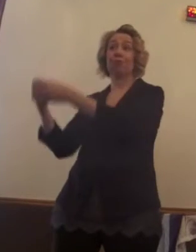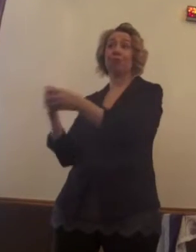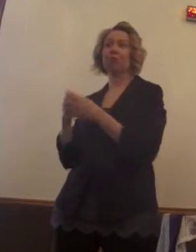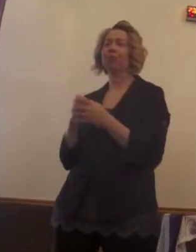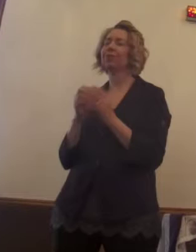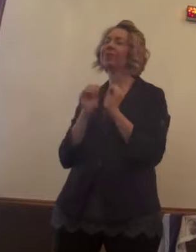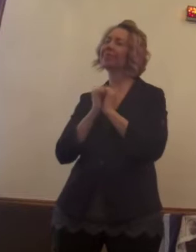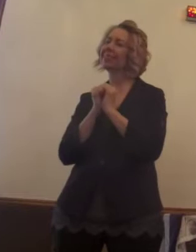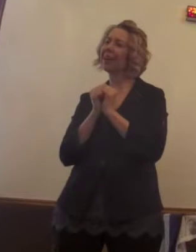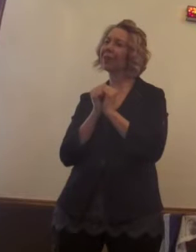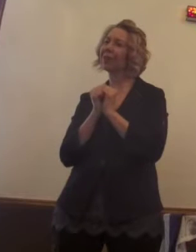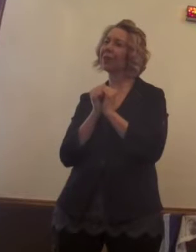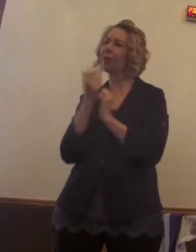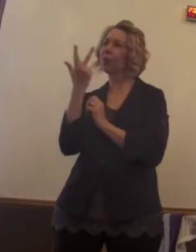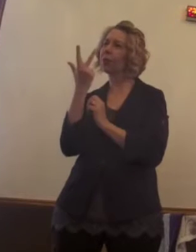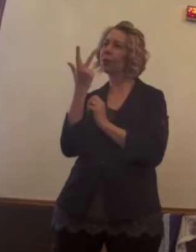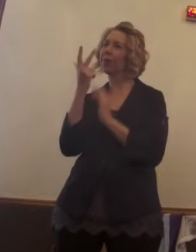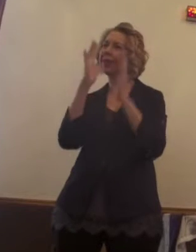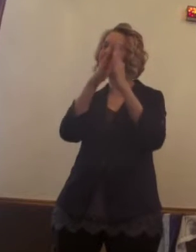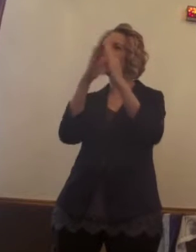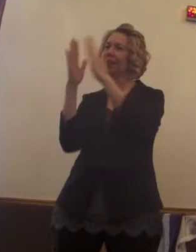together as three congregations.